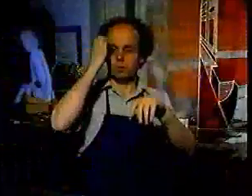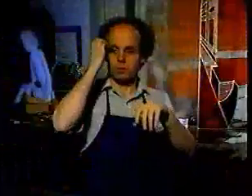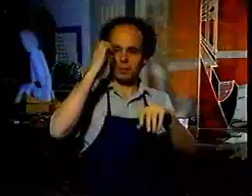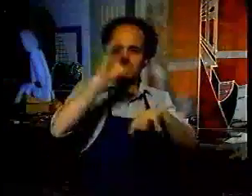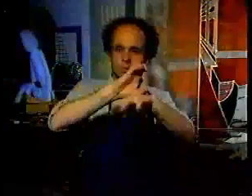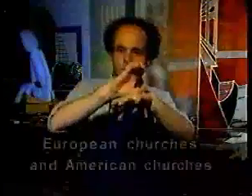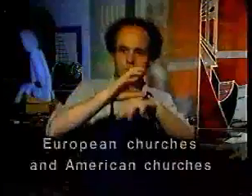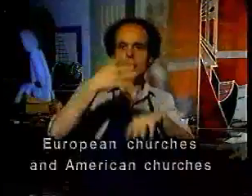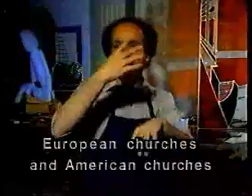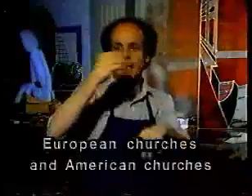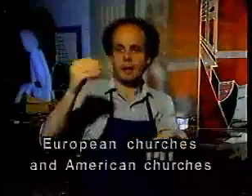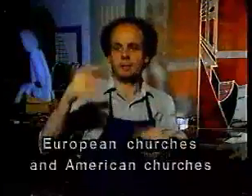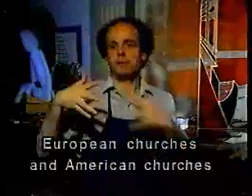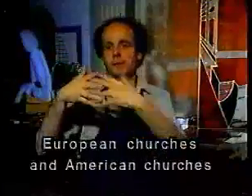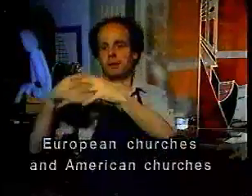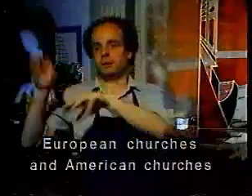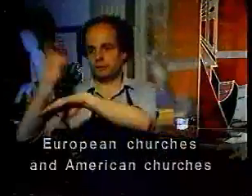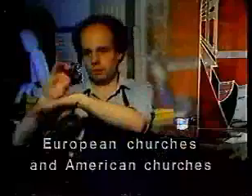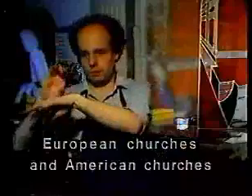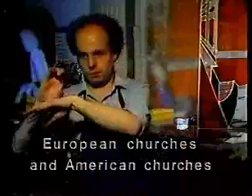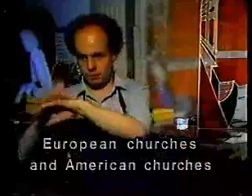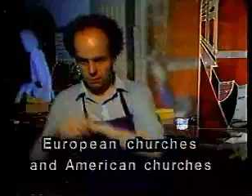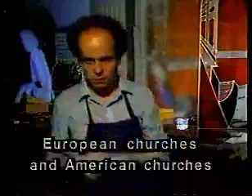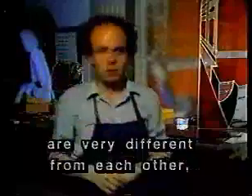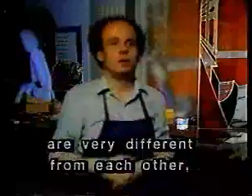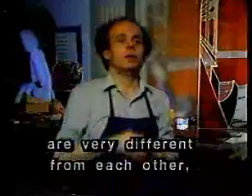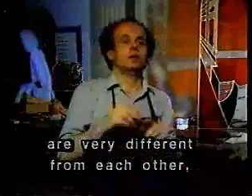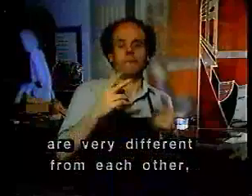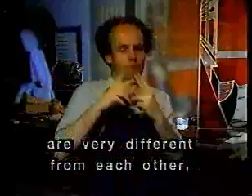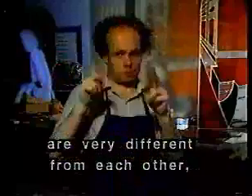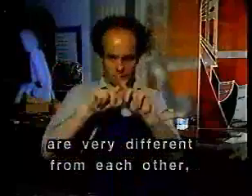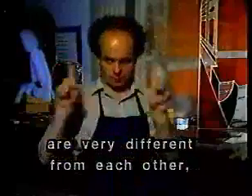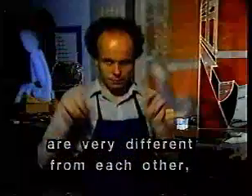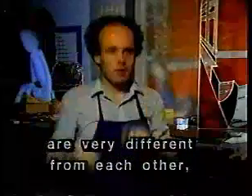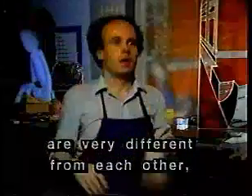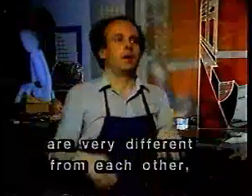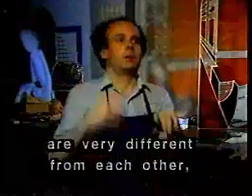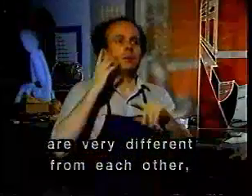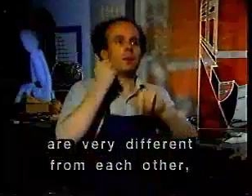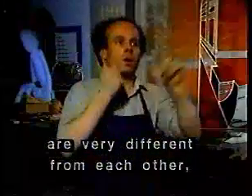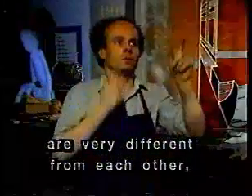European churches and American churches are very different from each other